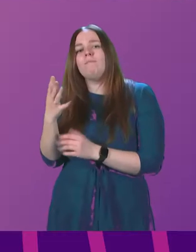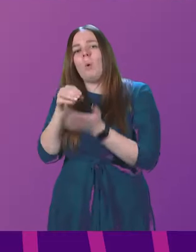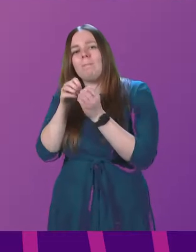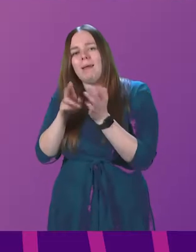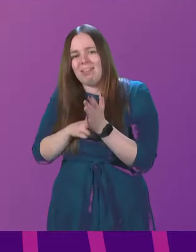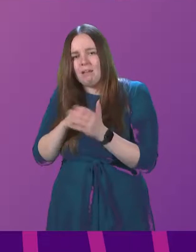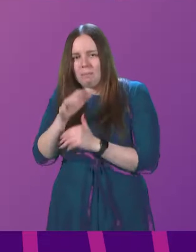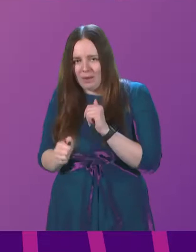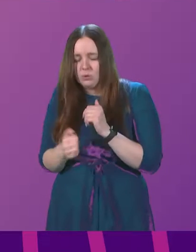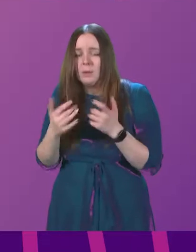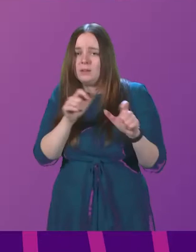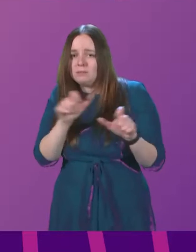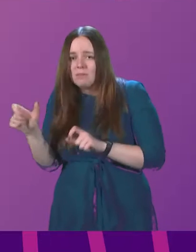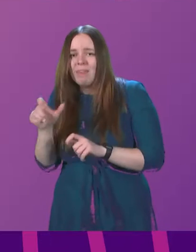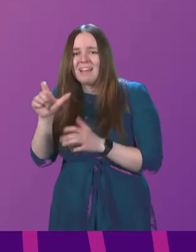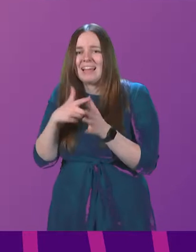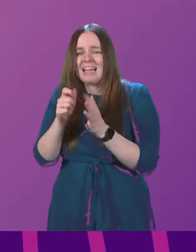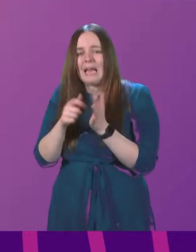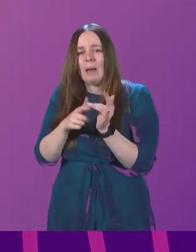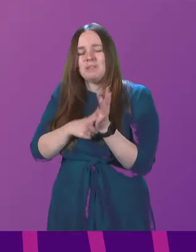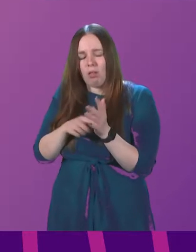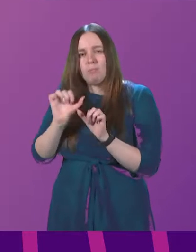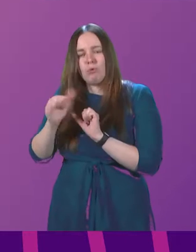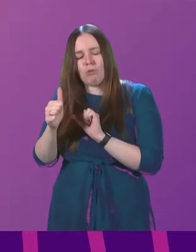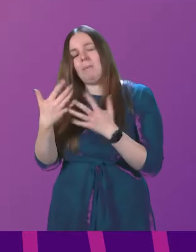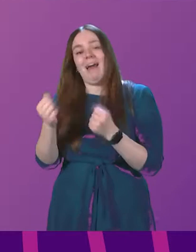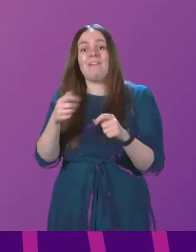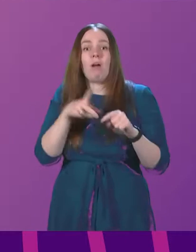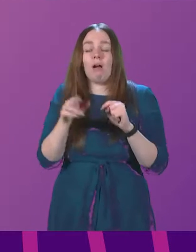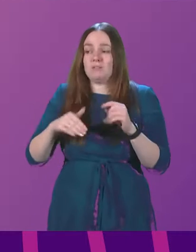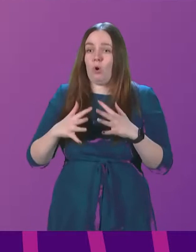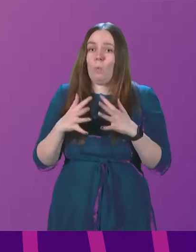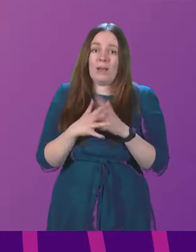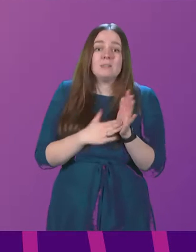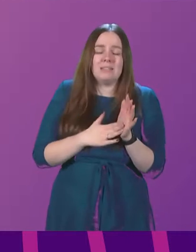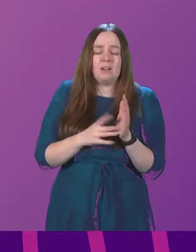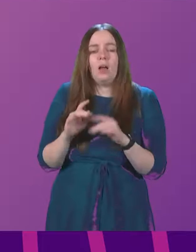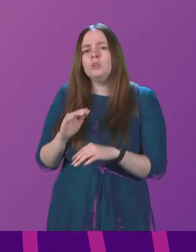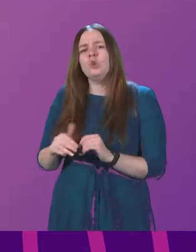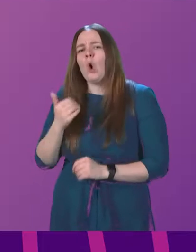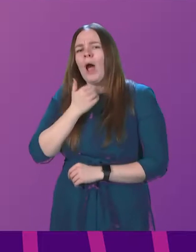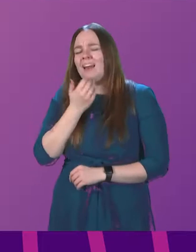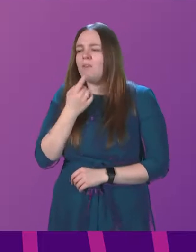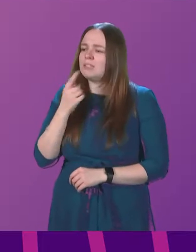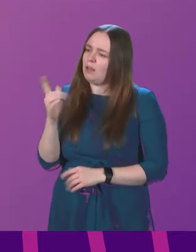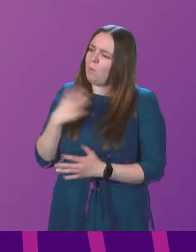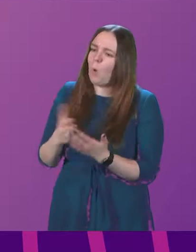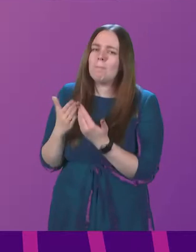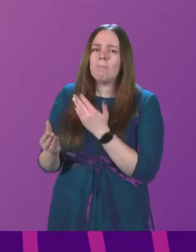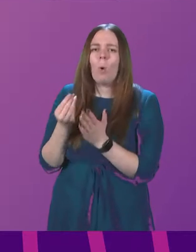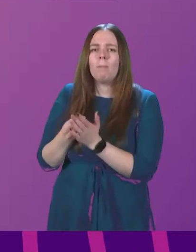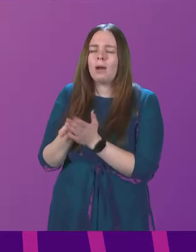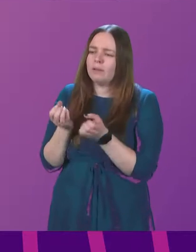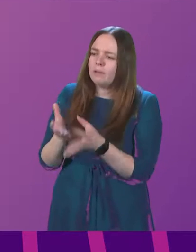as I mentioned. We've maintained the capital programme where there are further cuts from Westminster. And it is simply not enough to simply say you want more money spent on